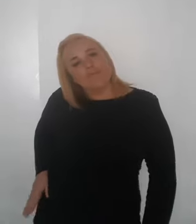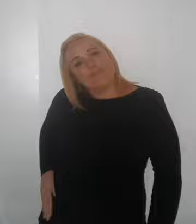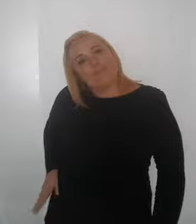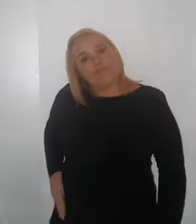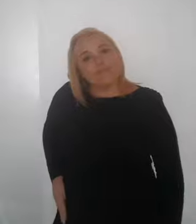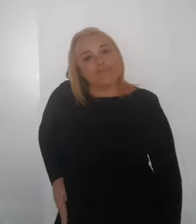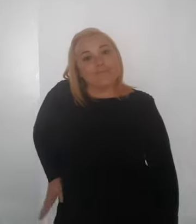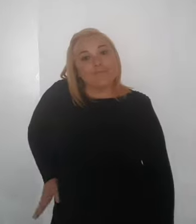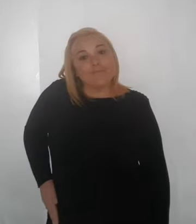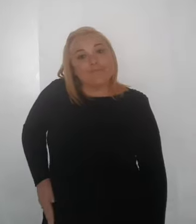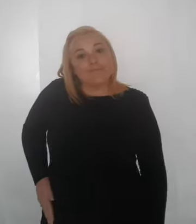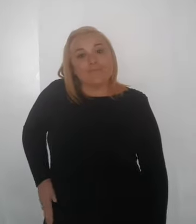stand by me.